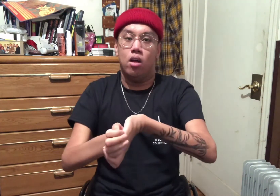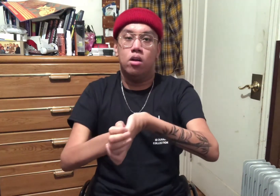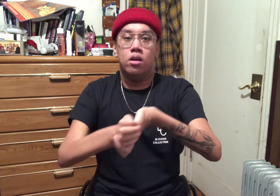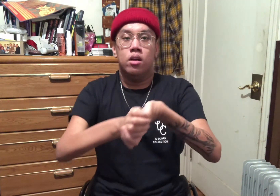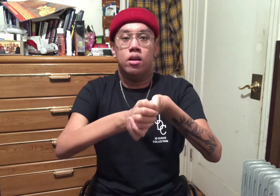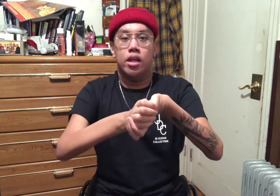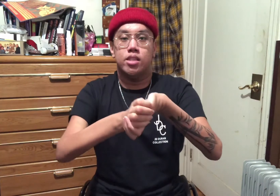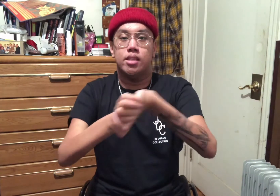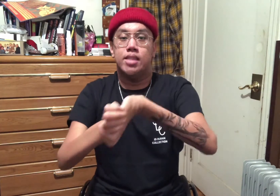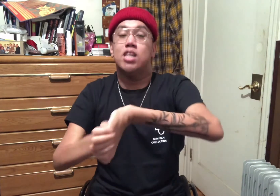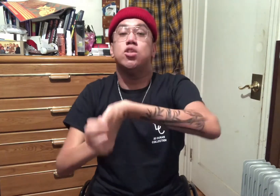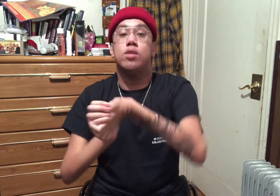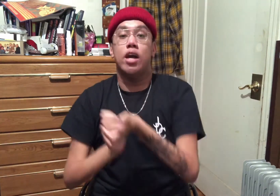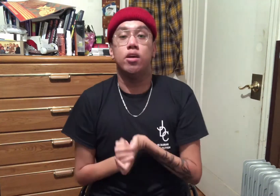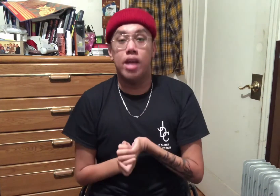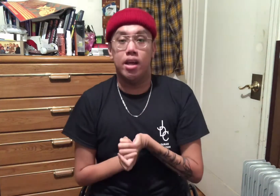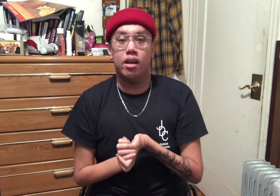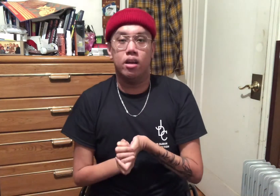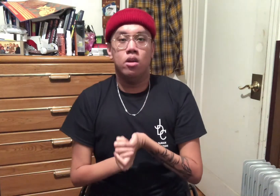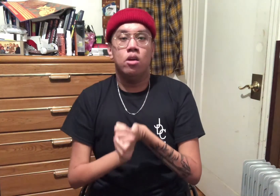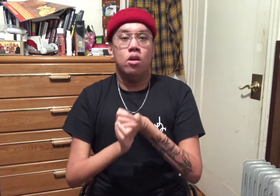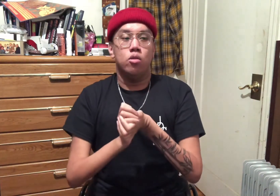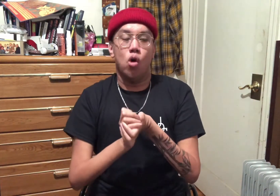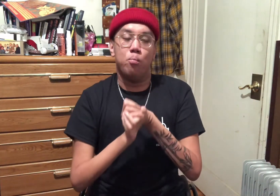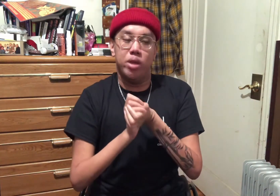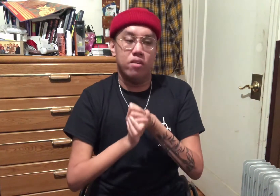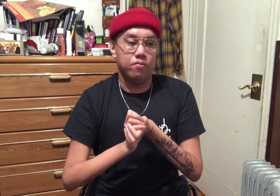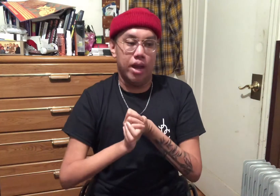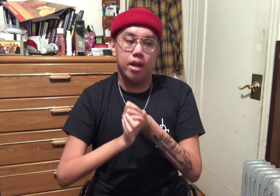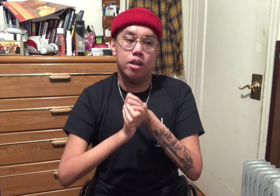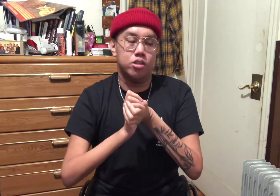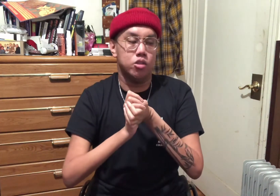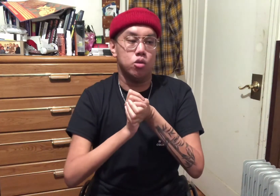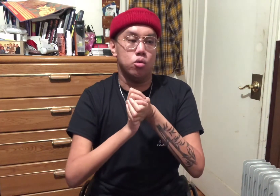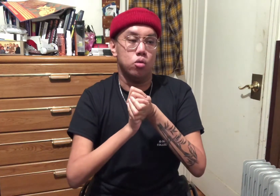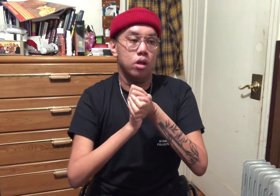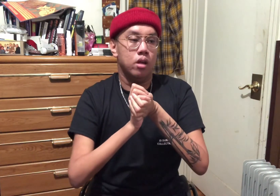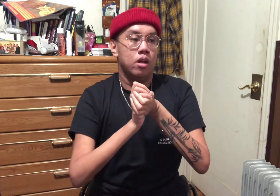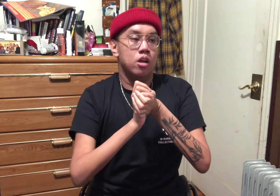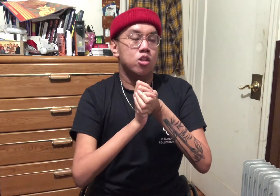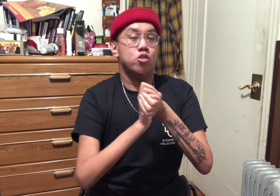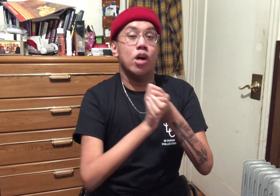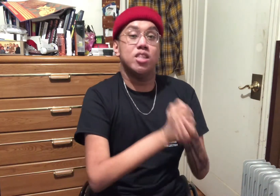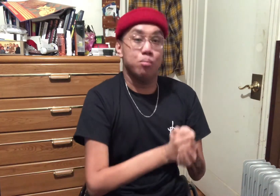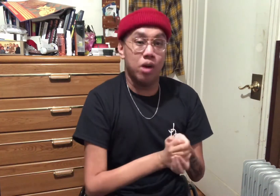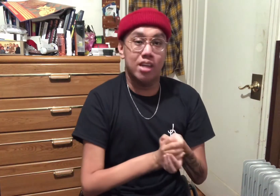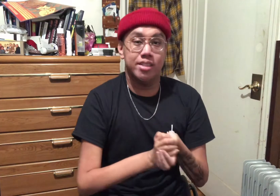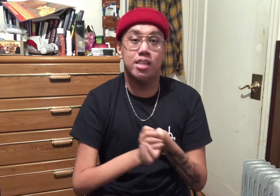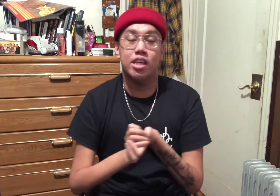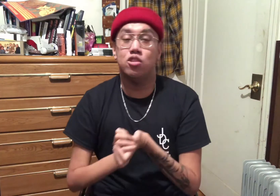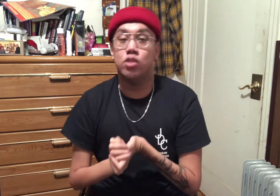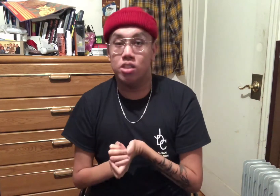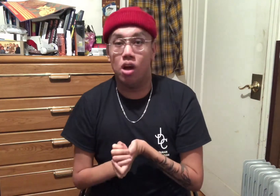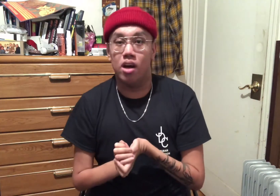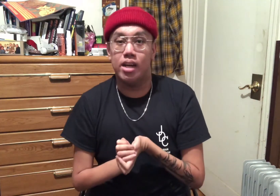into the tattoo that you're getting. Don't be afraid to trust the process and trust the artist.